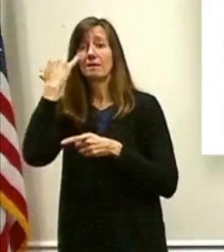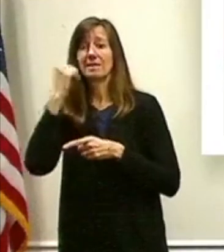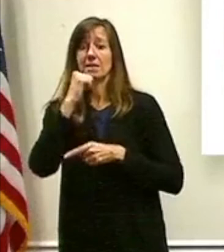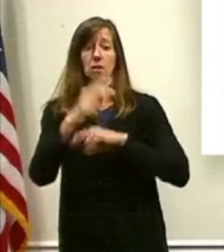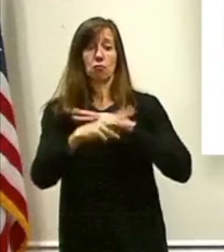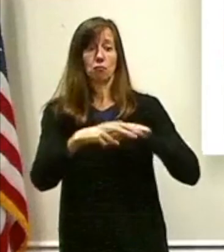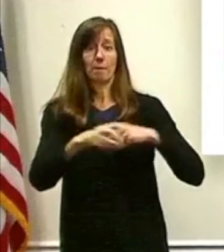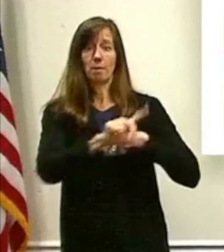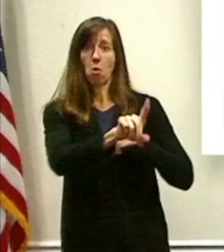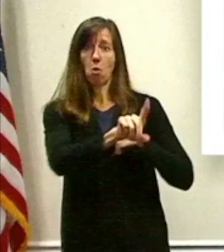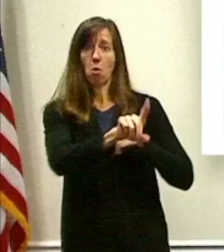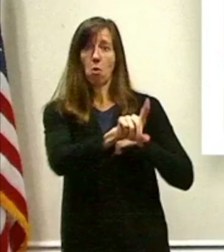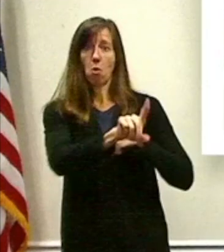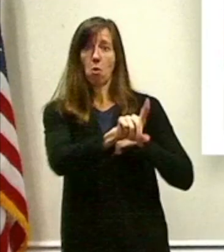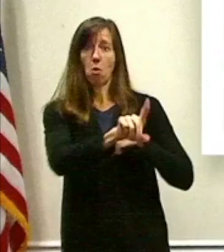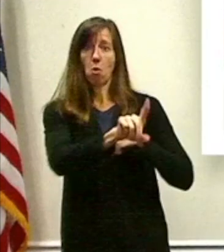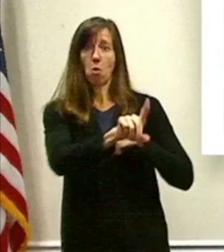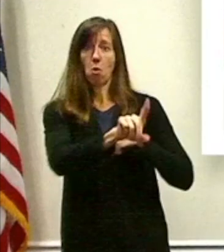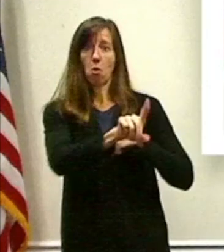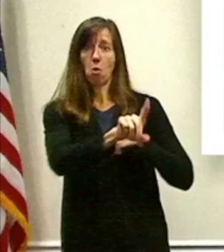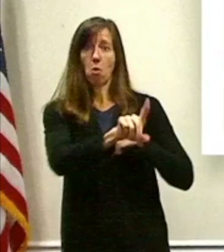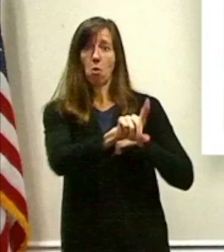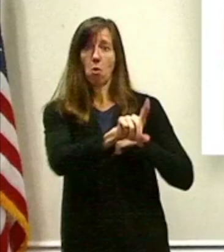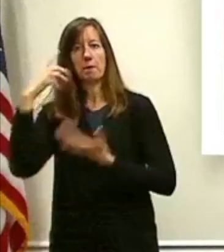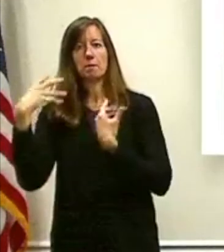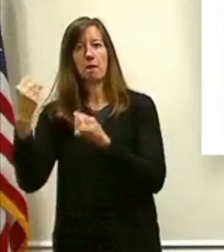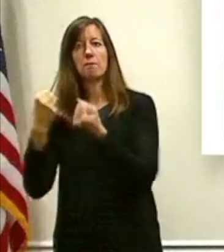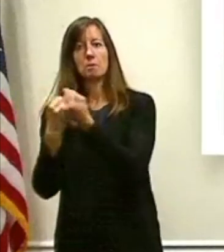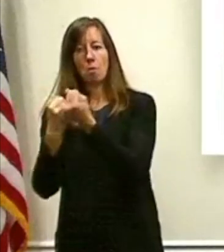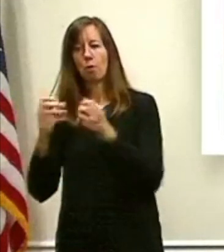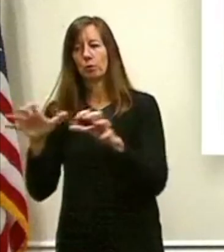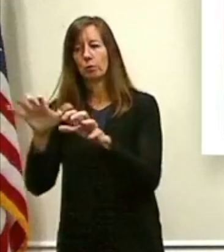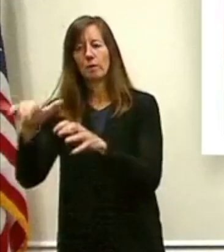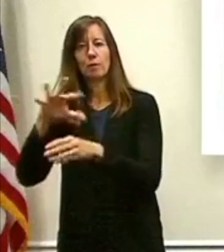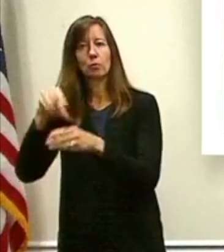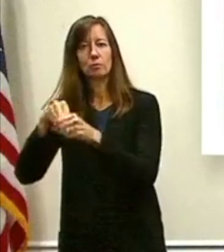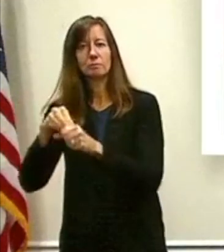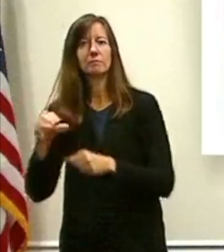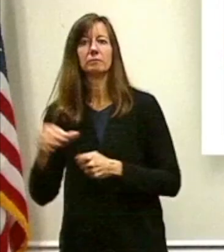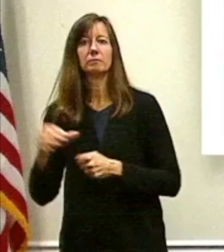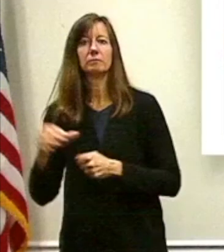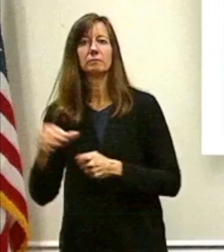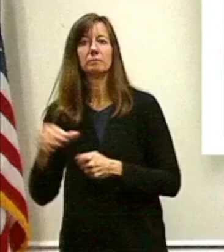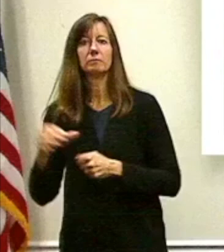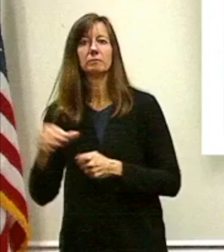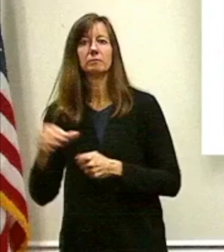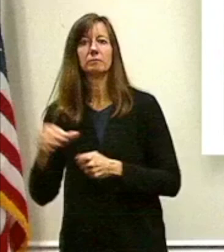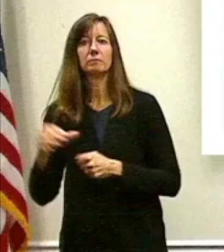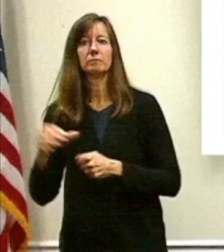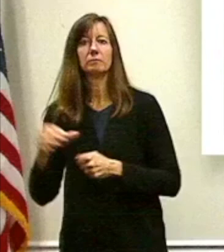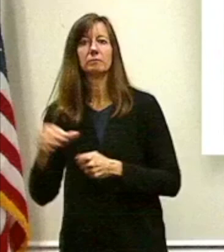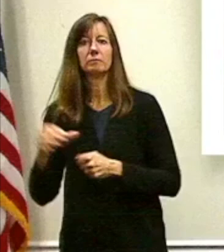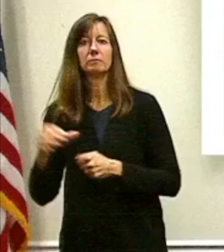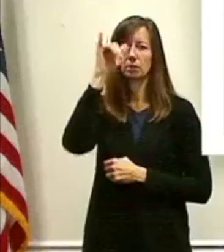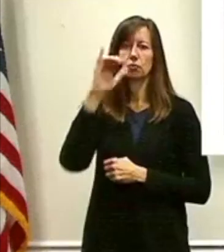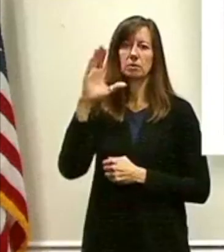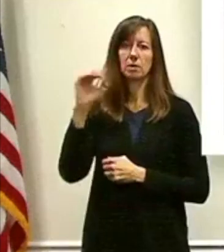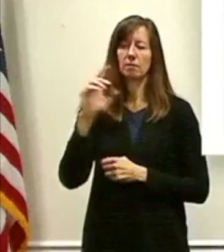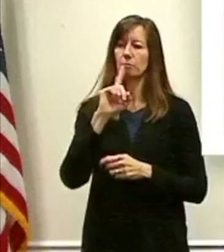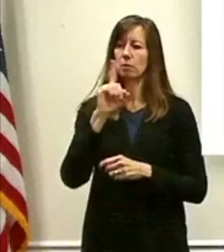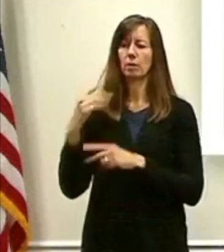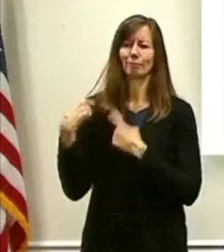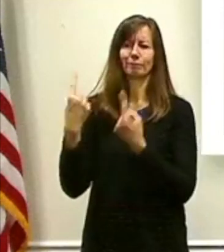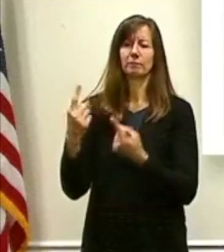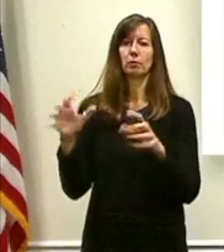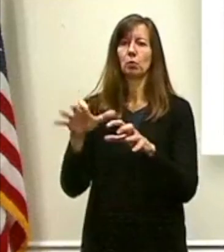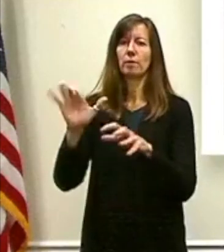rather something that demands mental health support. This is something that has been embraced by this county for eight years now. We've been engaged in it, and law enforcement has